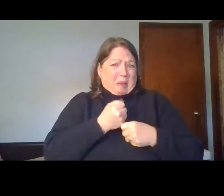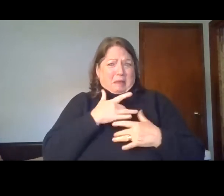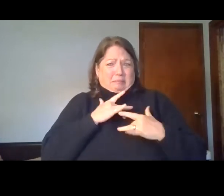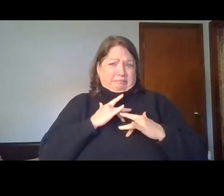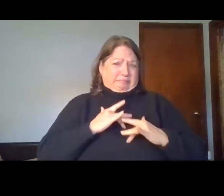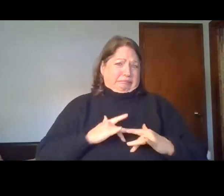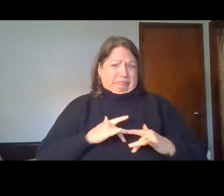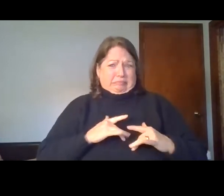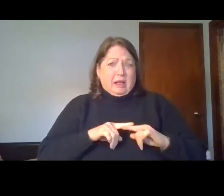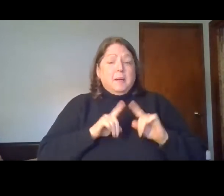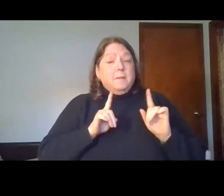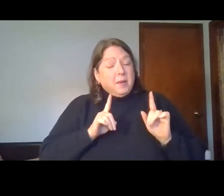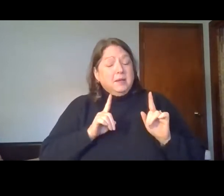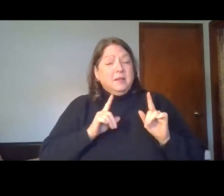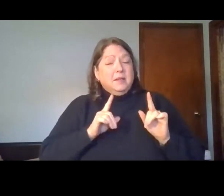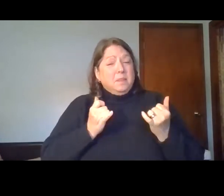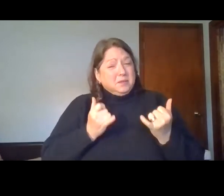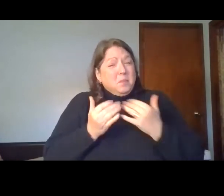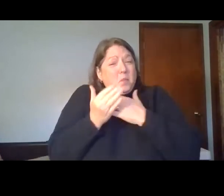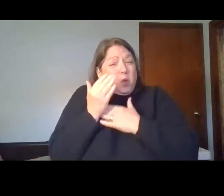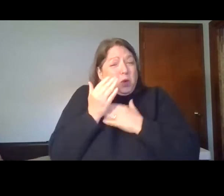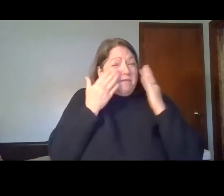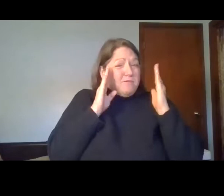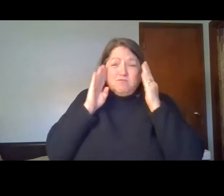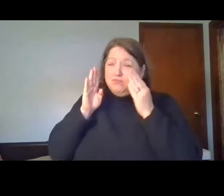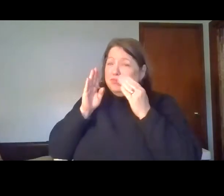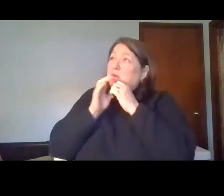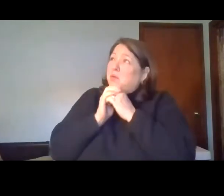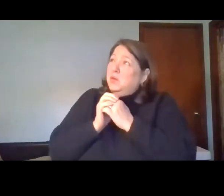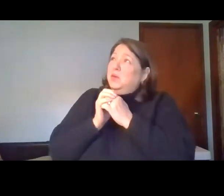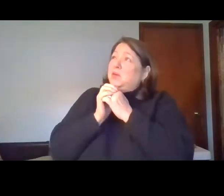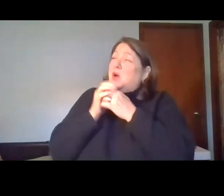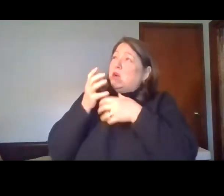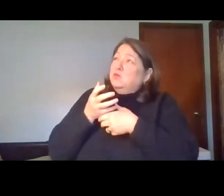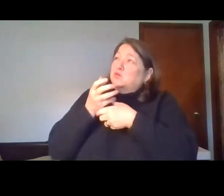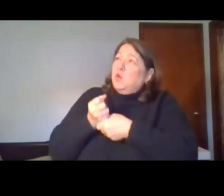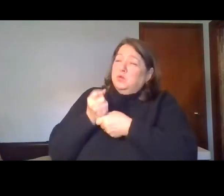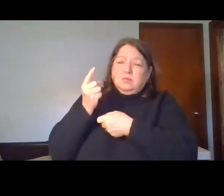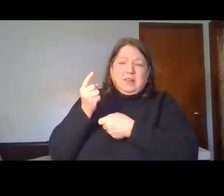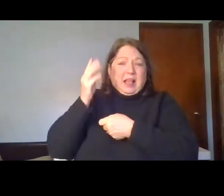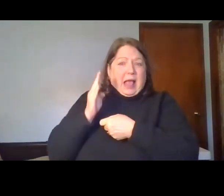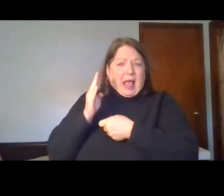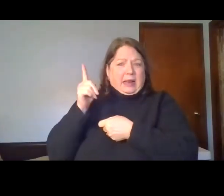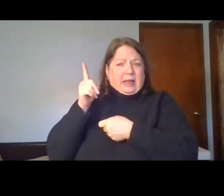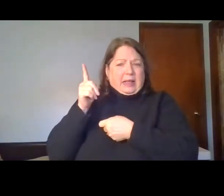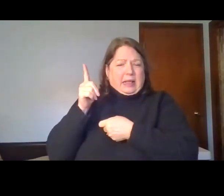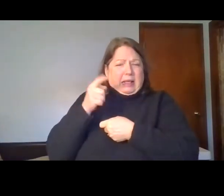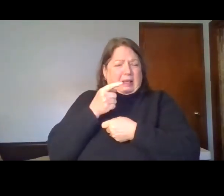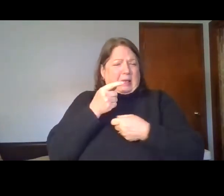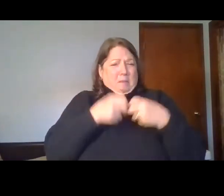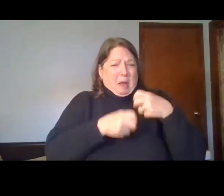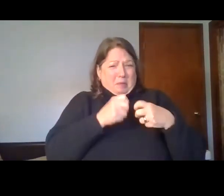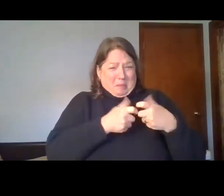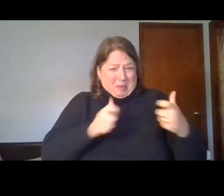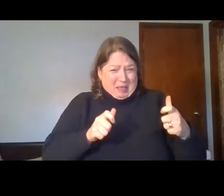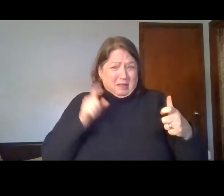So as we worship this morning, I just encourage you to place your trust in the God who is bigger than all of this, in the